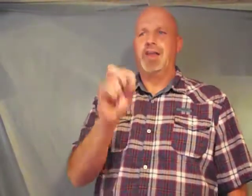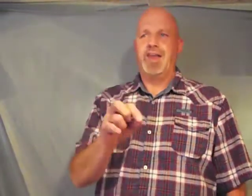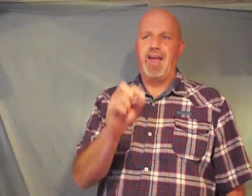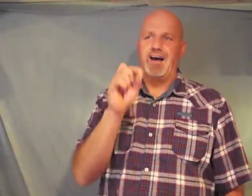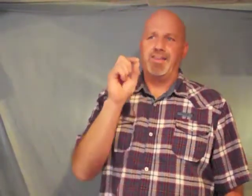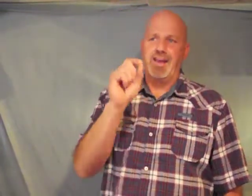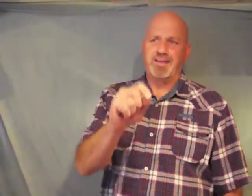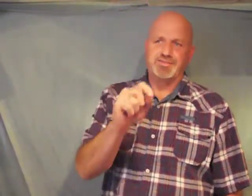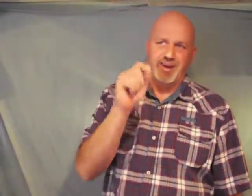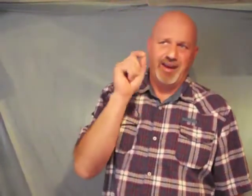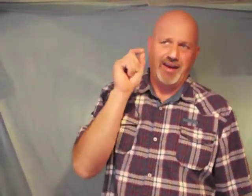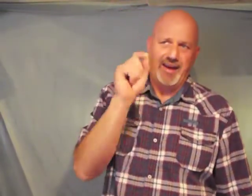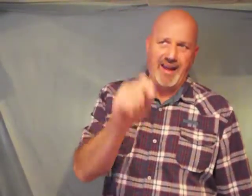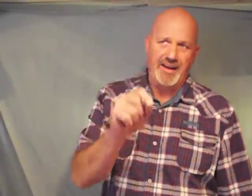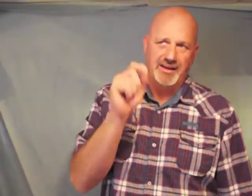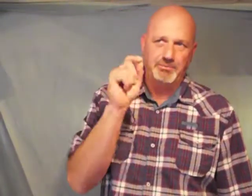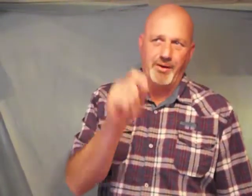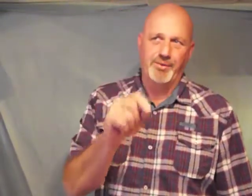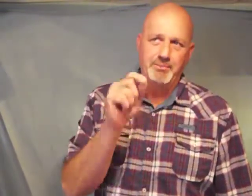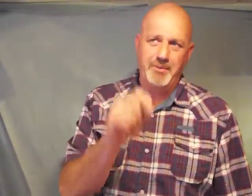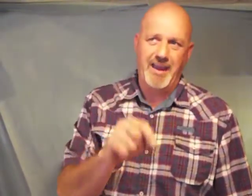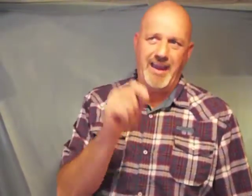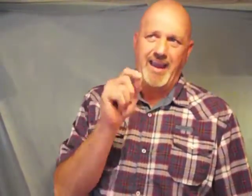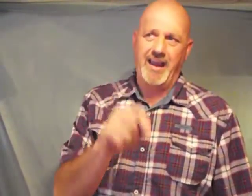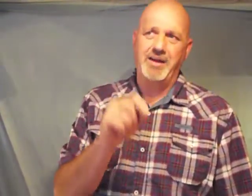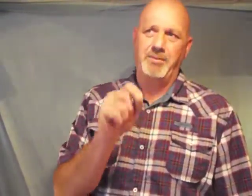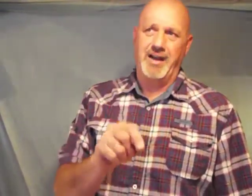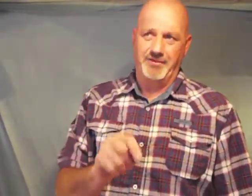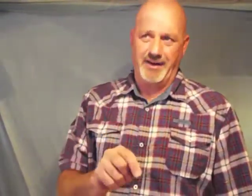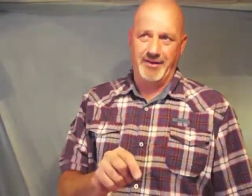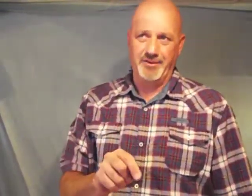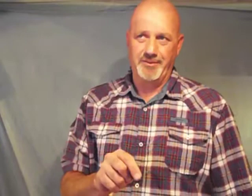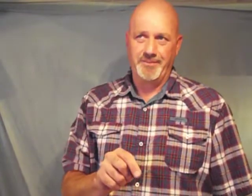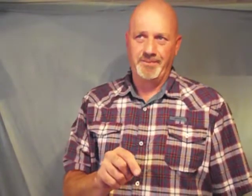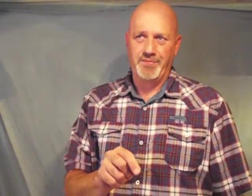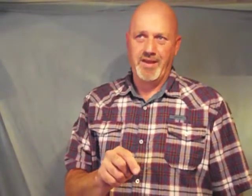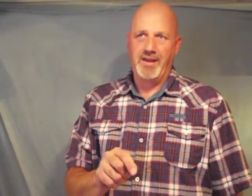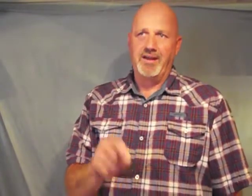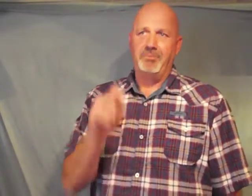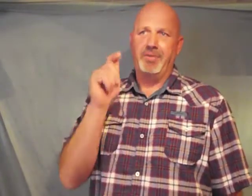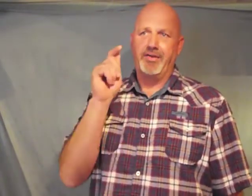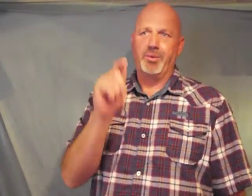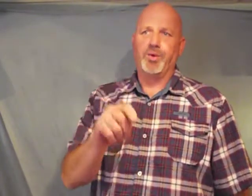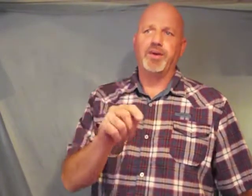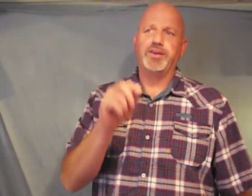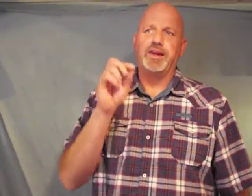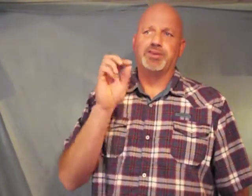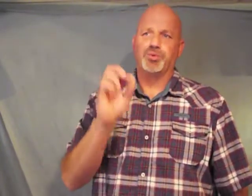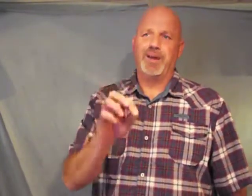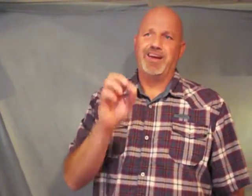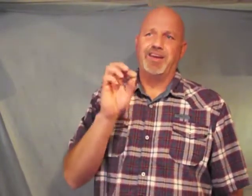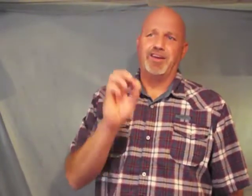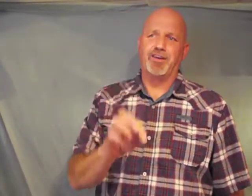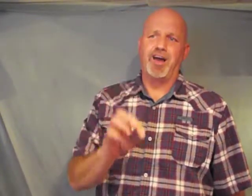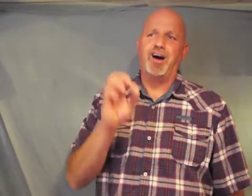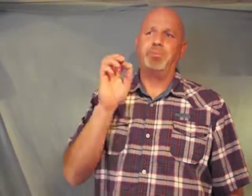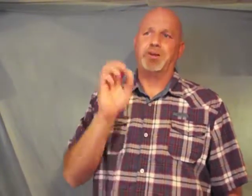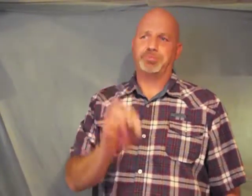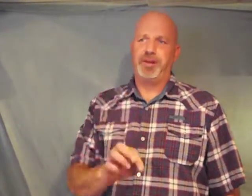but now they have seen and hated both me and my father but the word that is written in their law must be